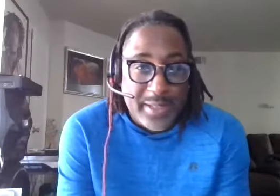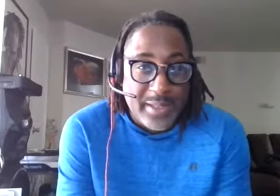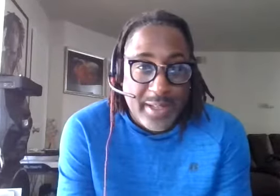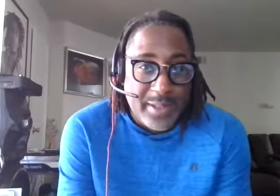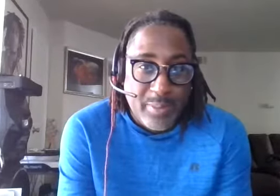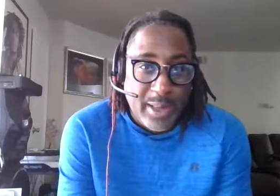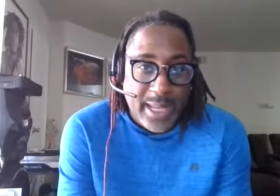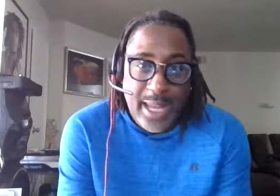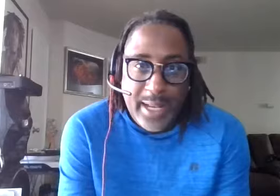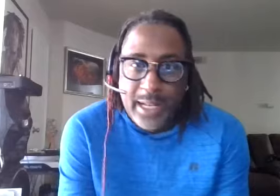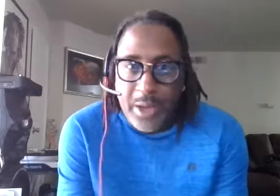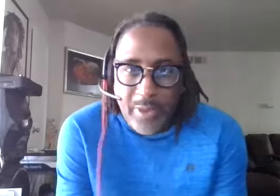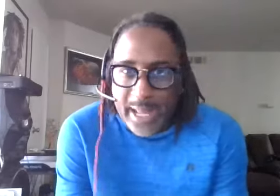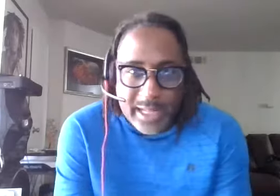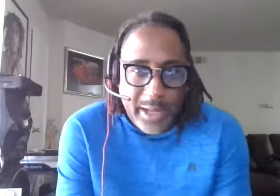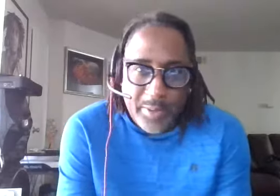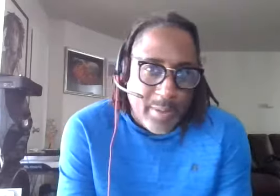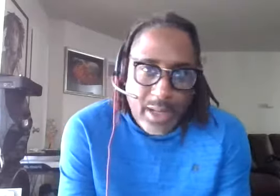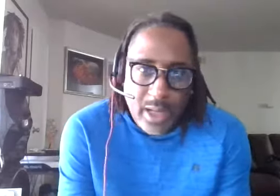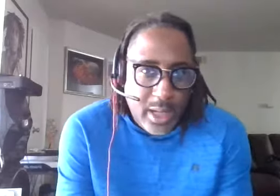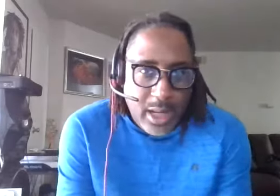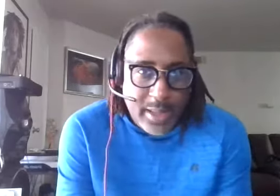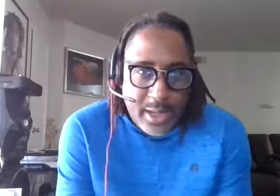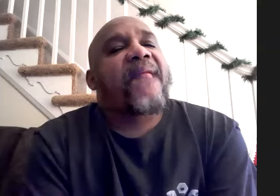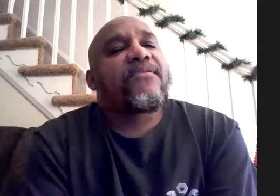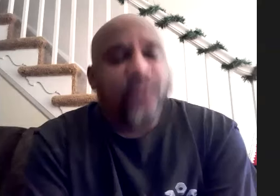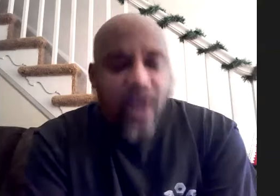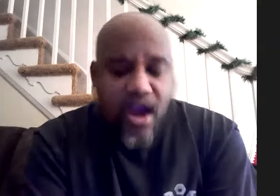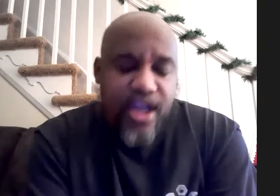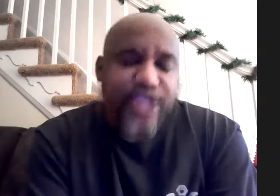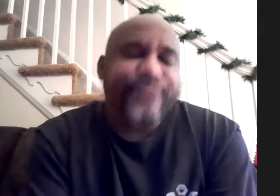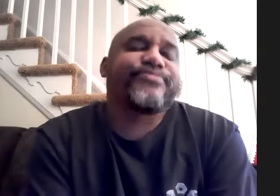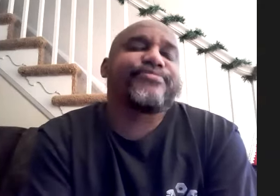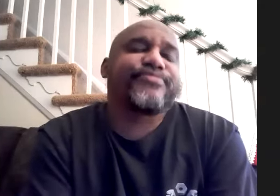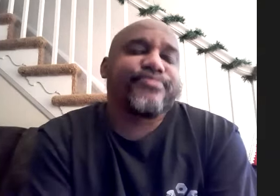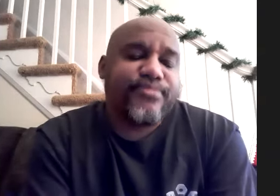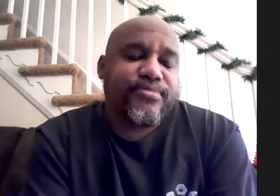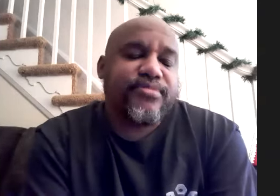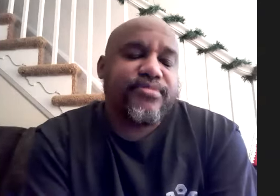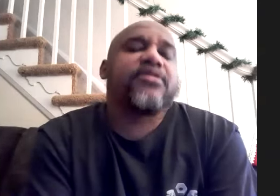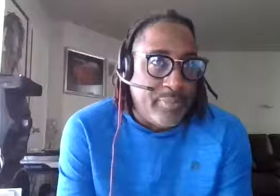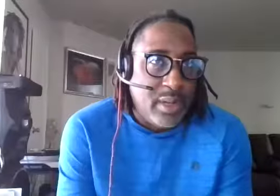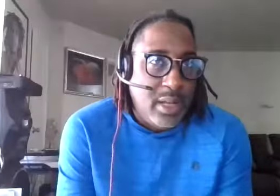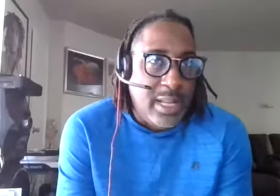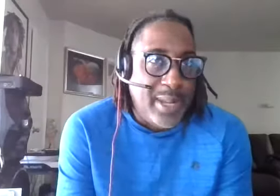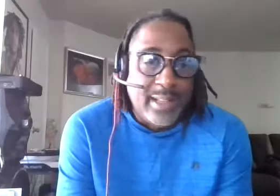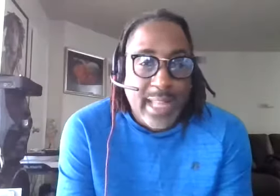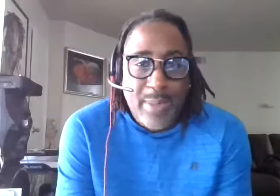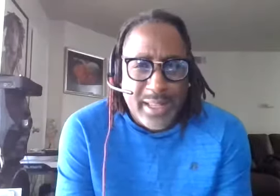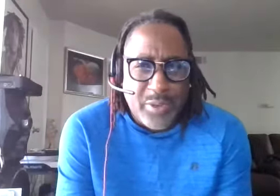listen to this and be like hey i didn't know that you know it's all about education and you know and um and being limitless